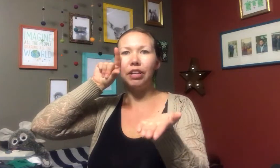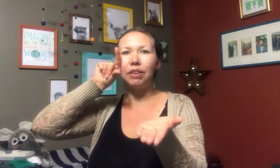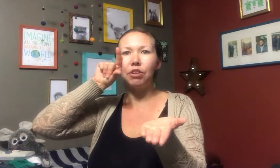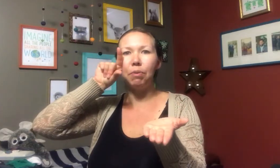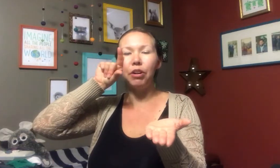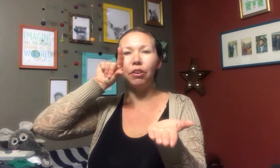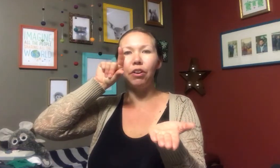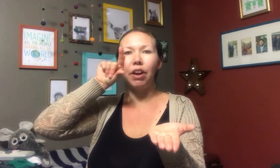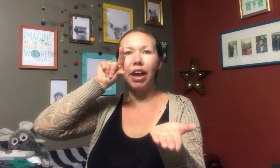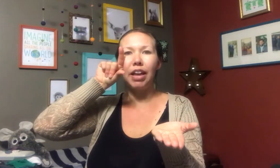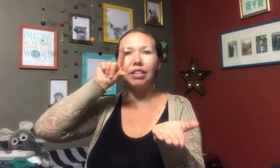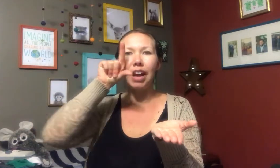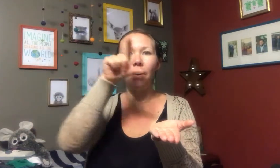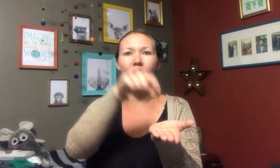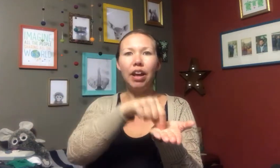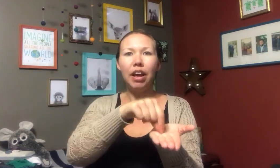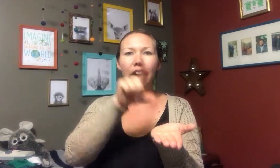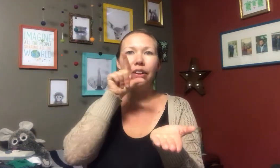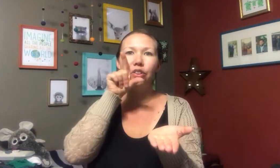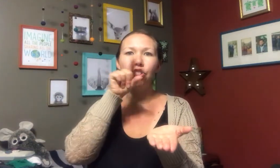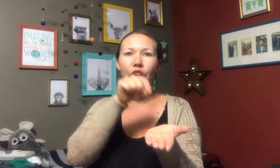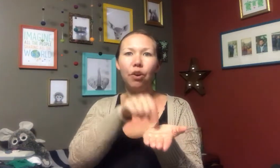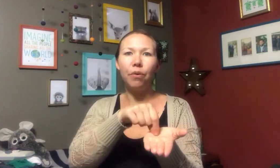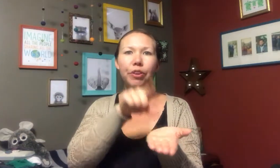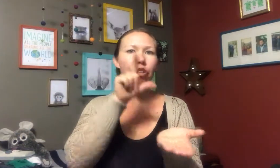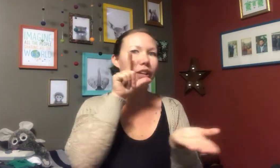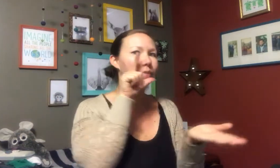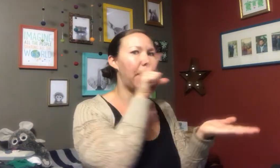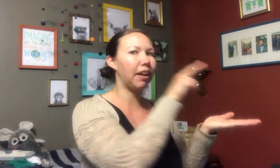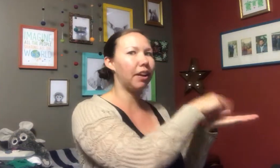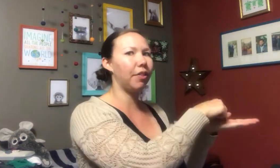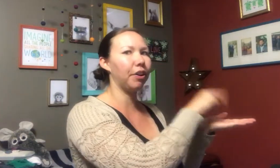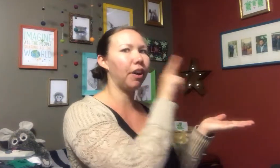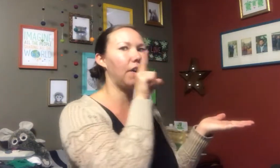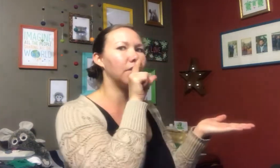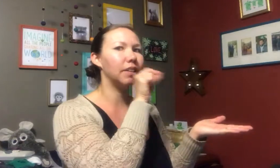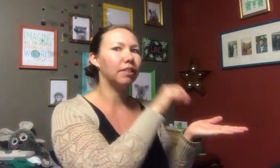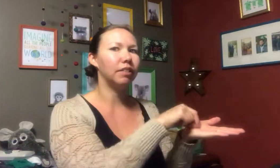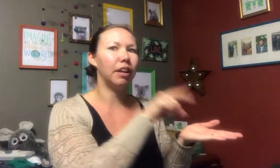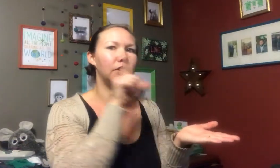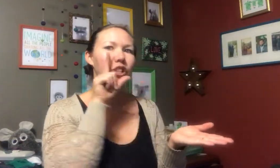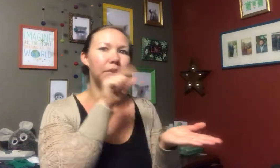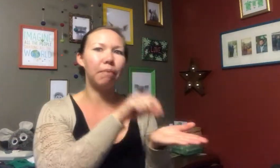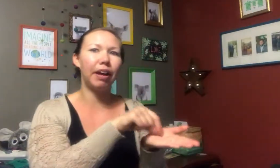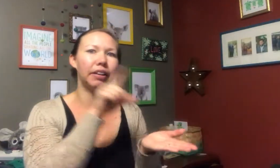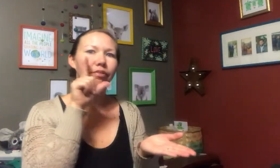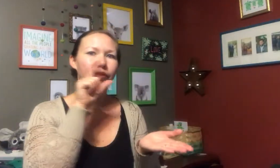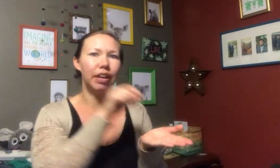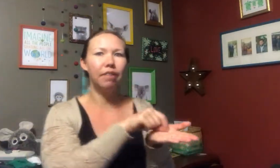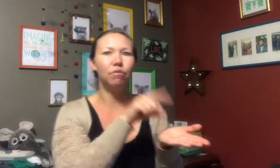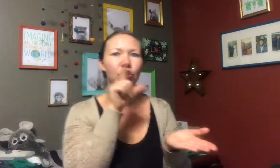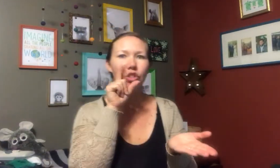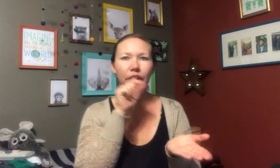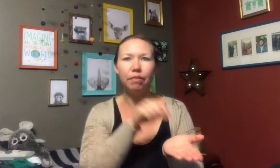except you put your hand out and you show the chicken pecking on the ground, like chicken peck. Okay. So chicken.